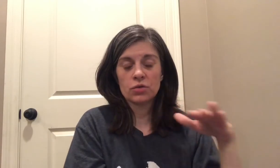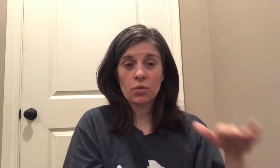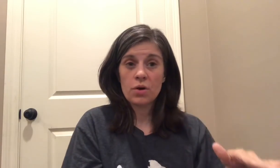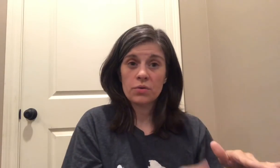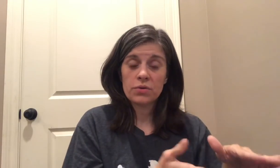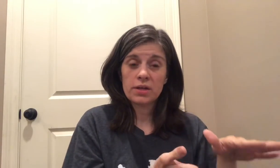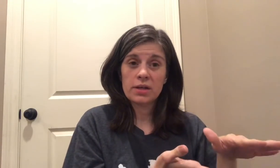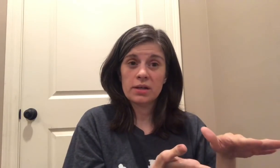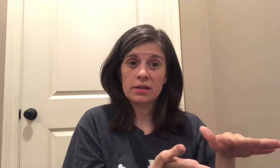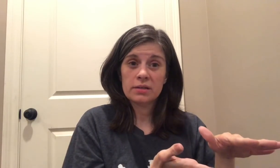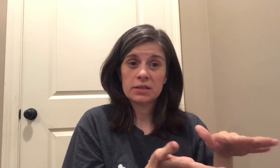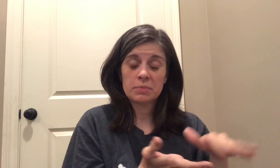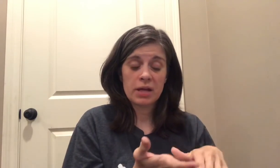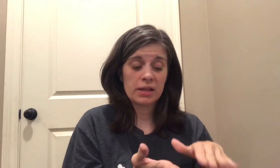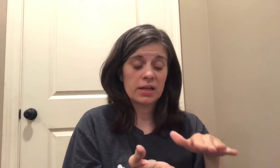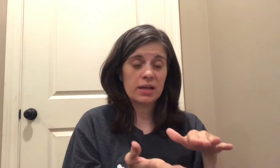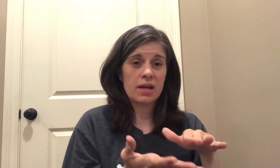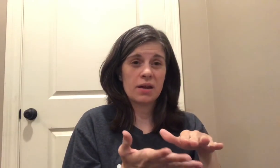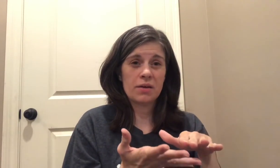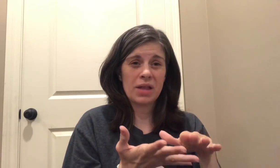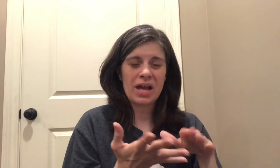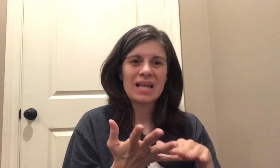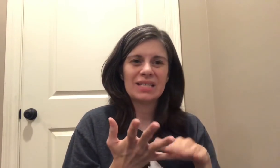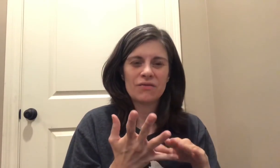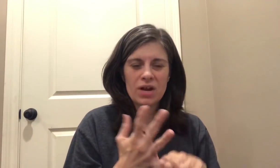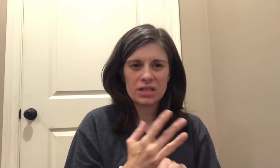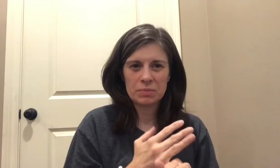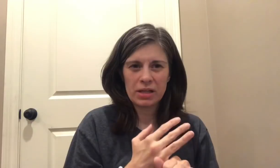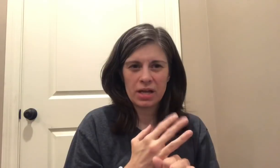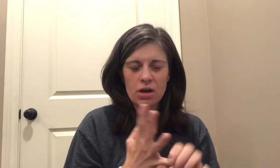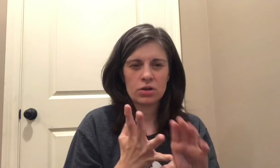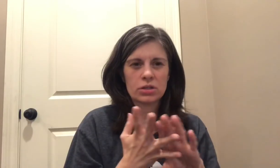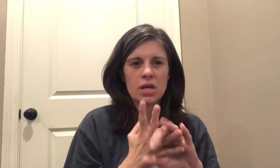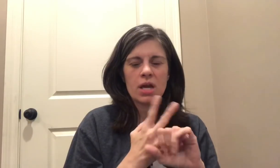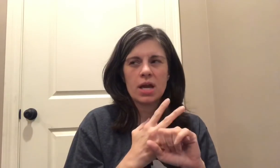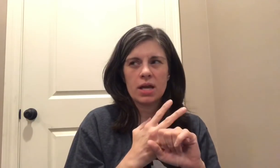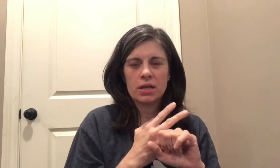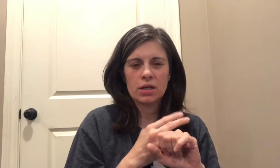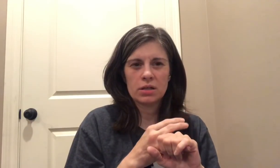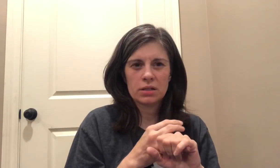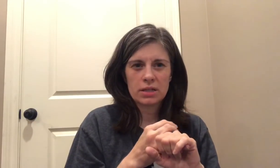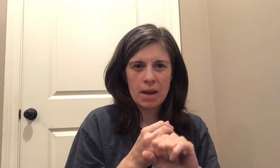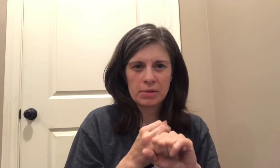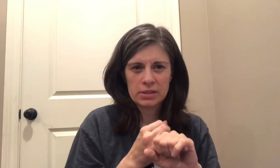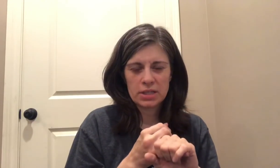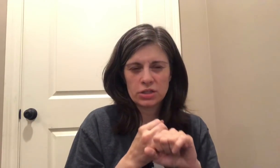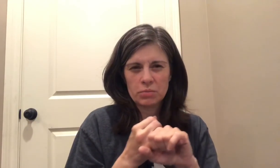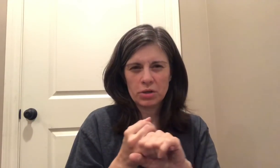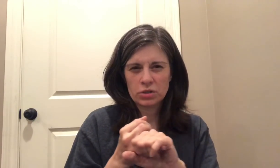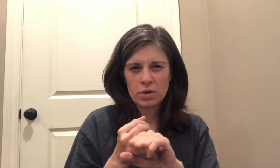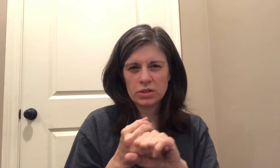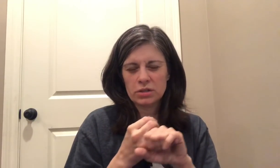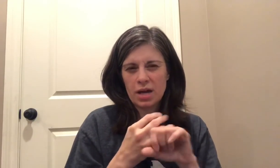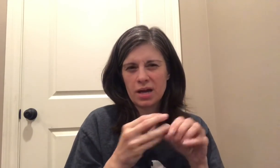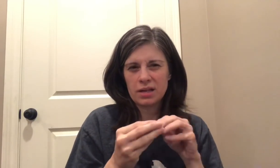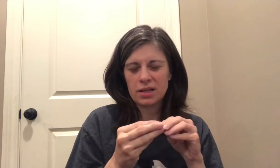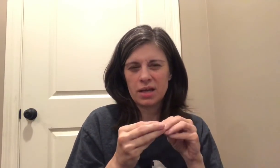growth in spelling and like identifying spelling errors and capitalization and punctuation that kind of thing